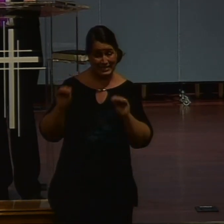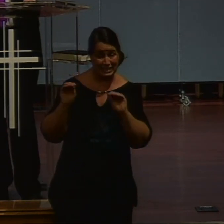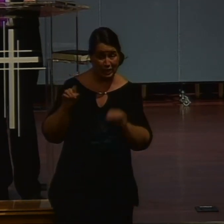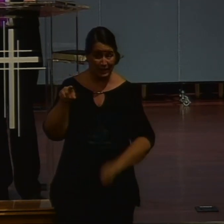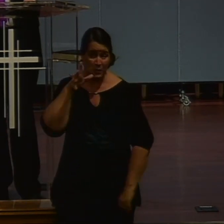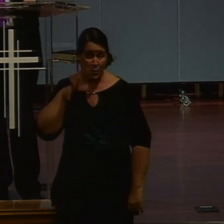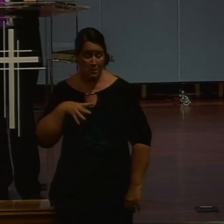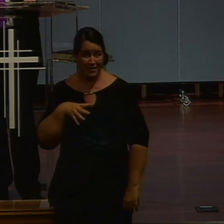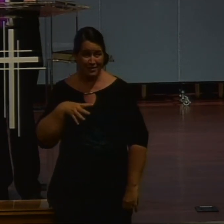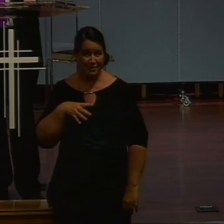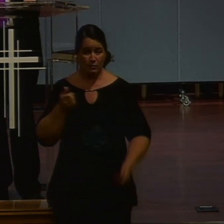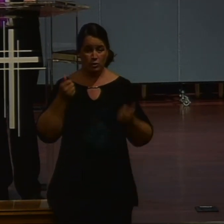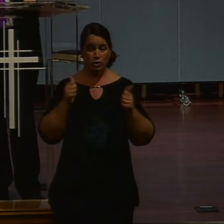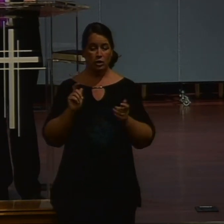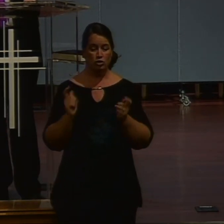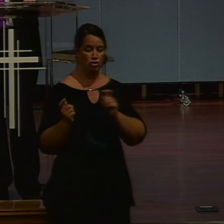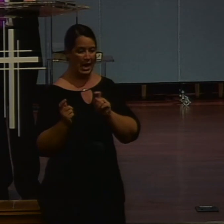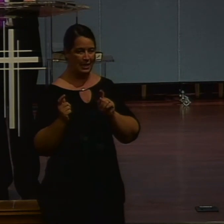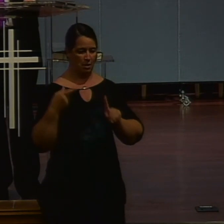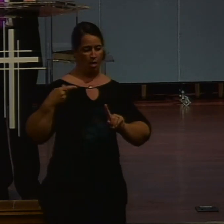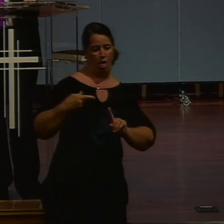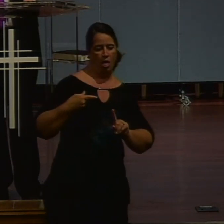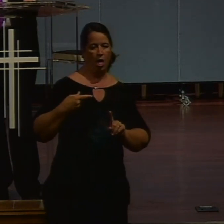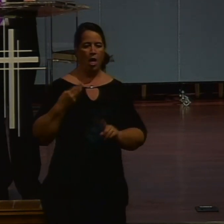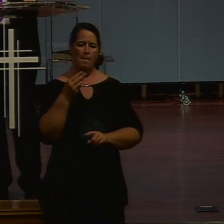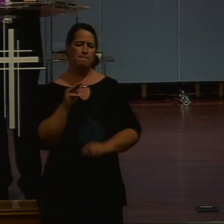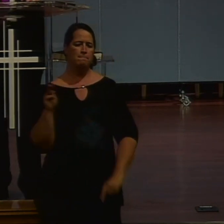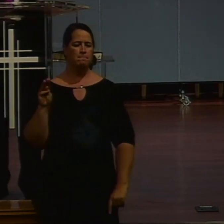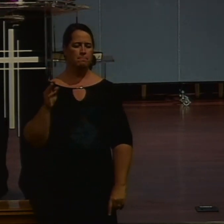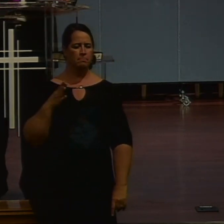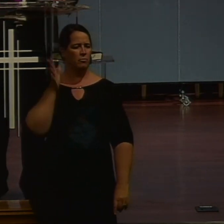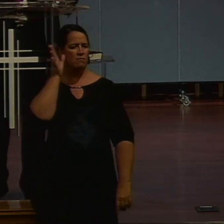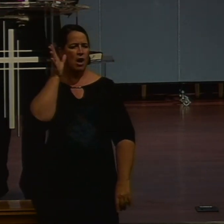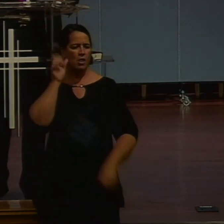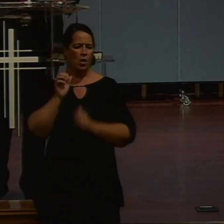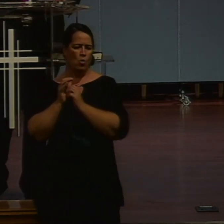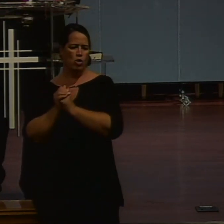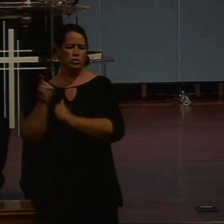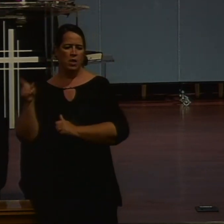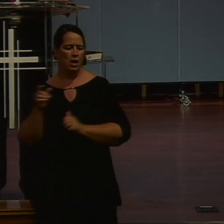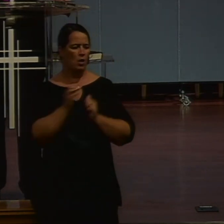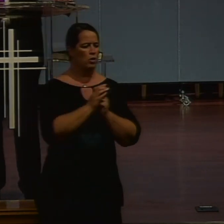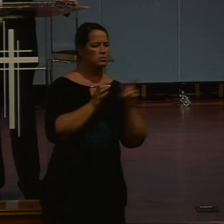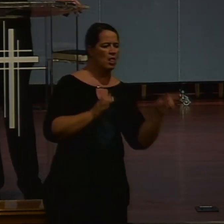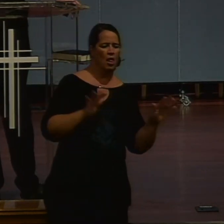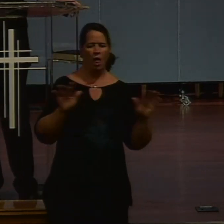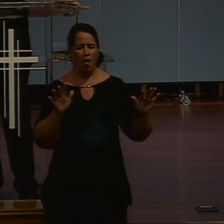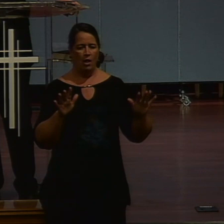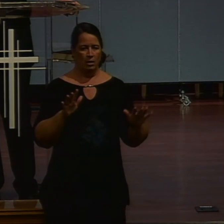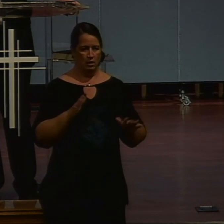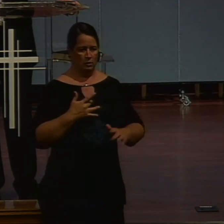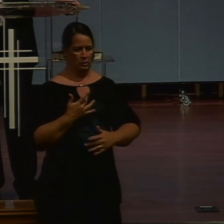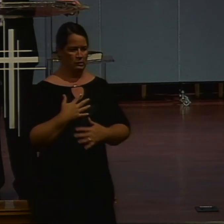her. She tries the same. Change the subject. Hmm. Our father said. We worship here. You say worship. She was very uncomfortable. this